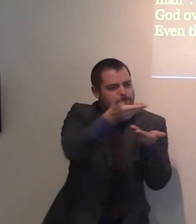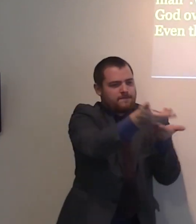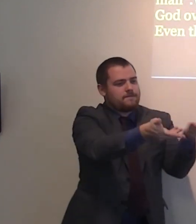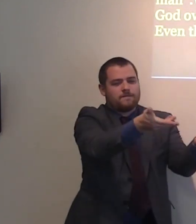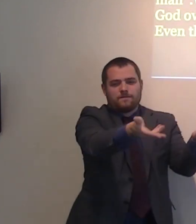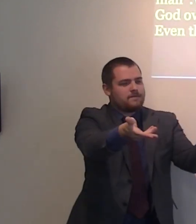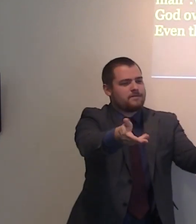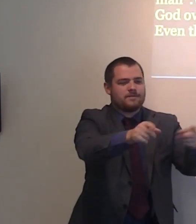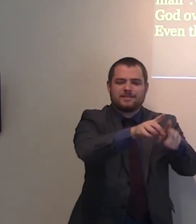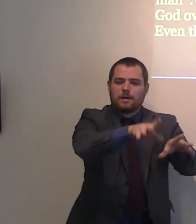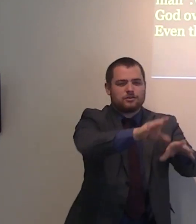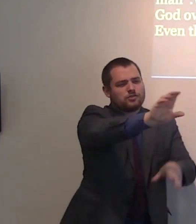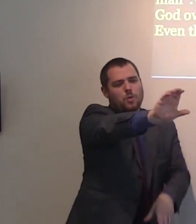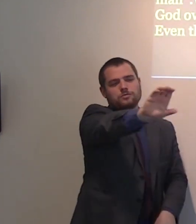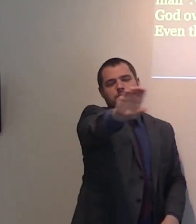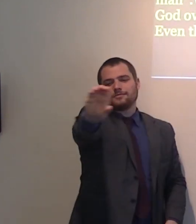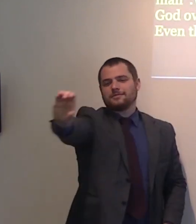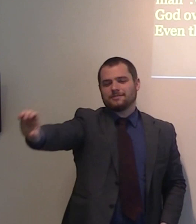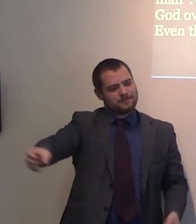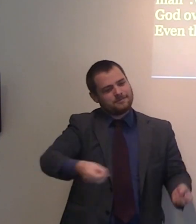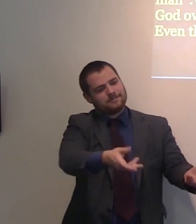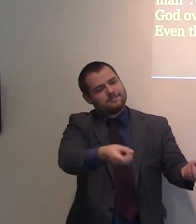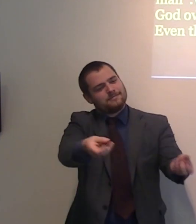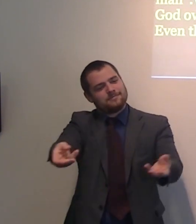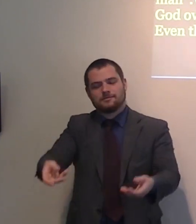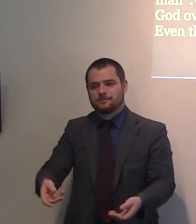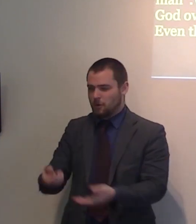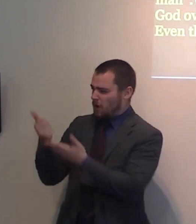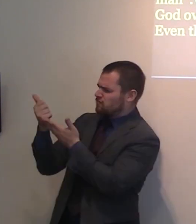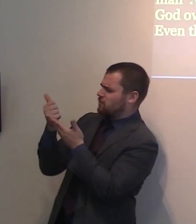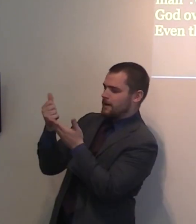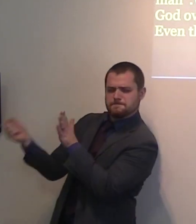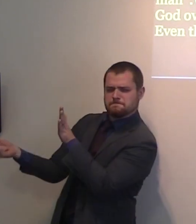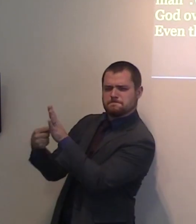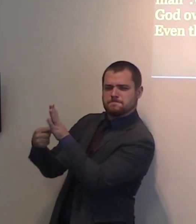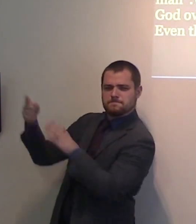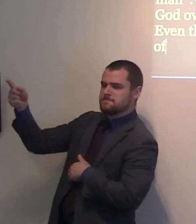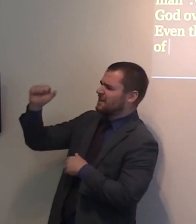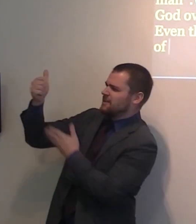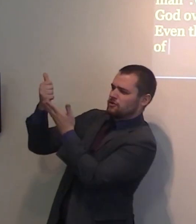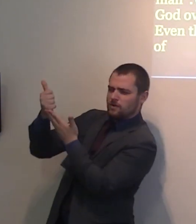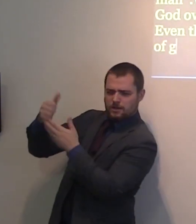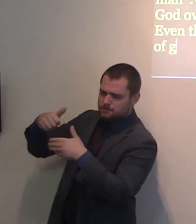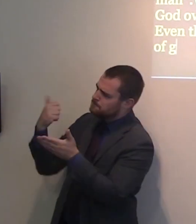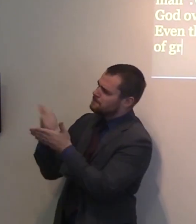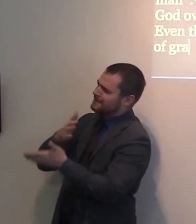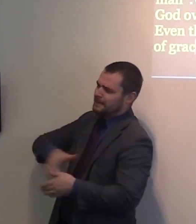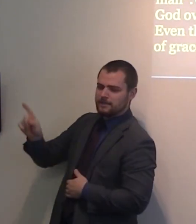sadly, many people put their emphasis on what? Doctrine. Doctrine. And they